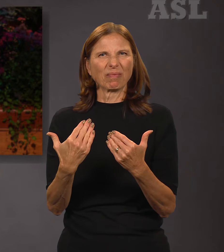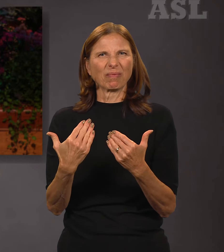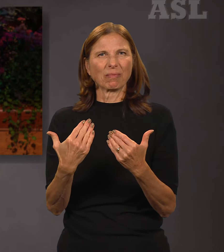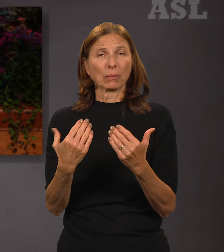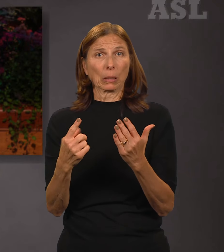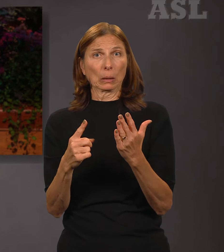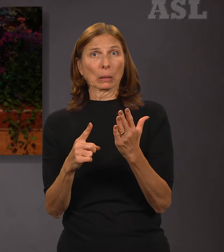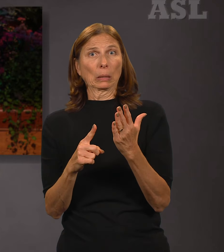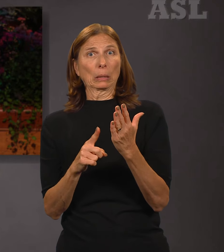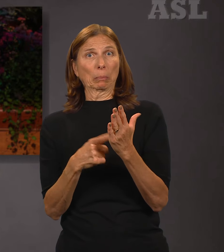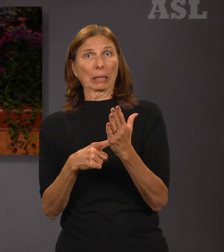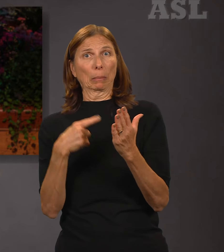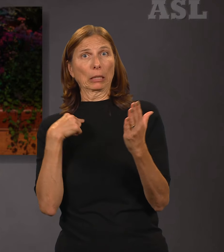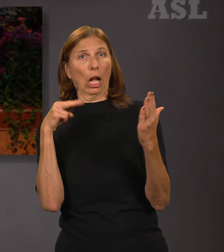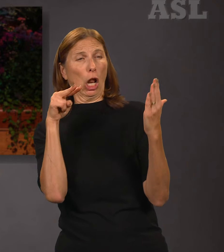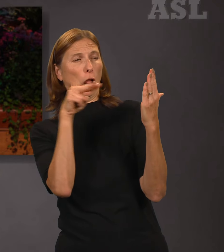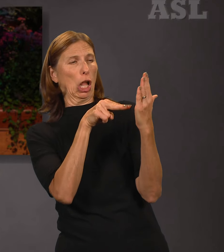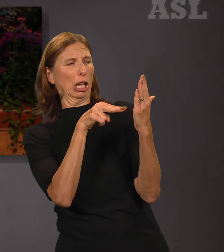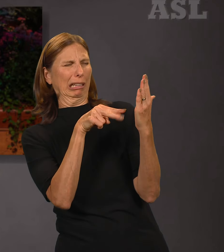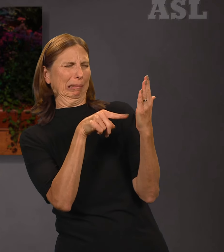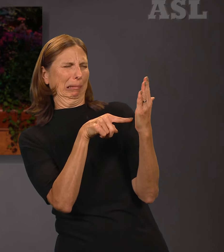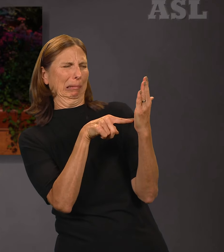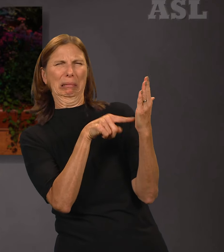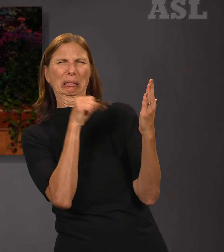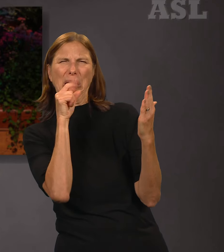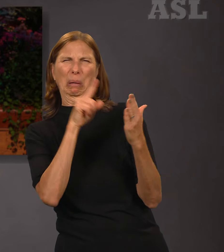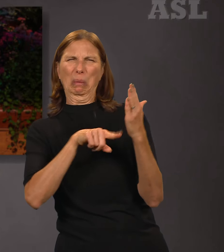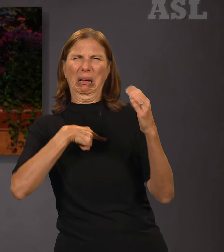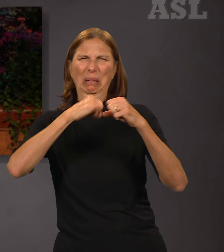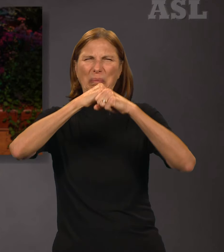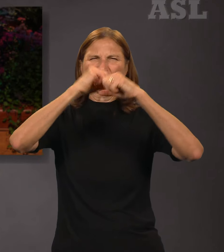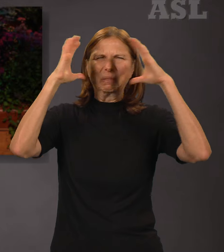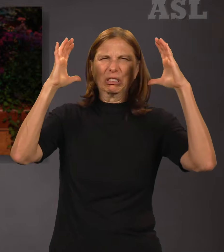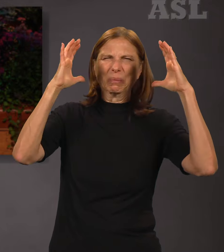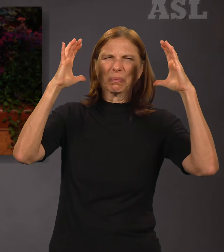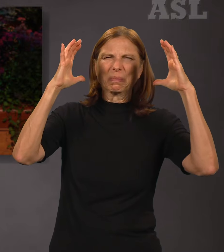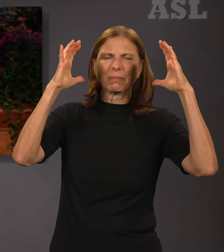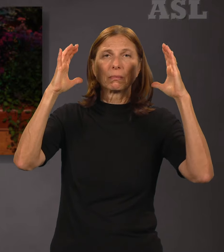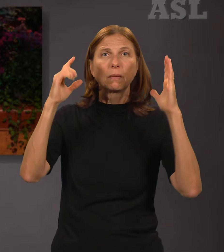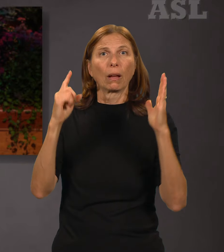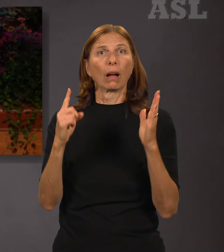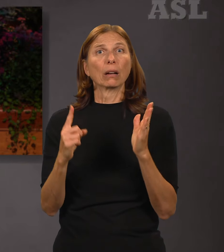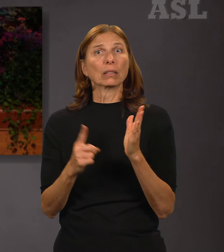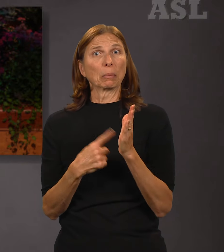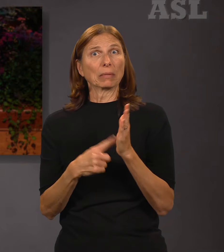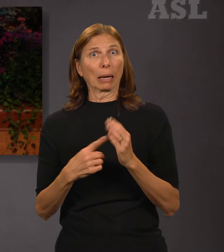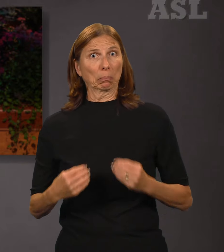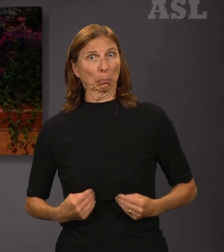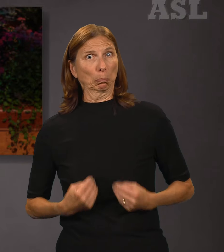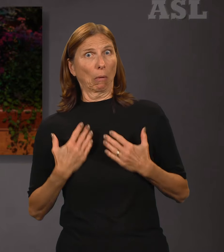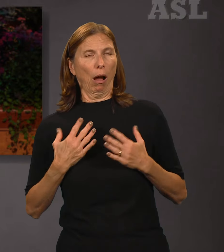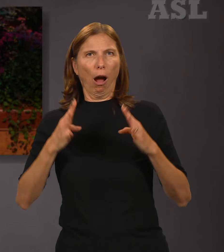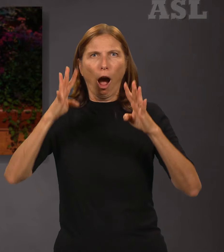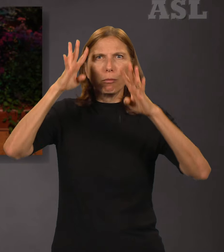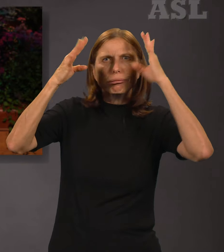Sometimes there were moments of inspired strokes and ideas, and many times I just had to try again, and again,